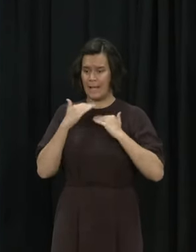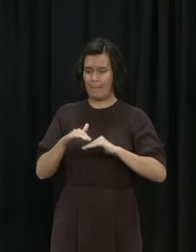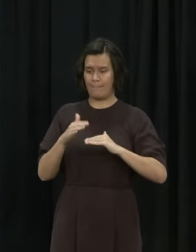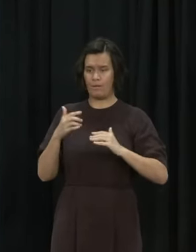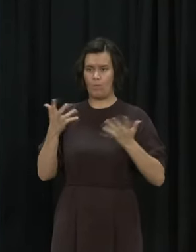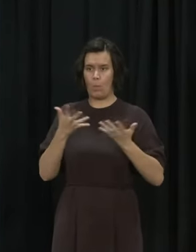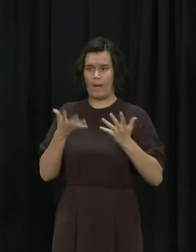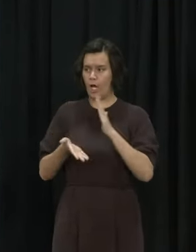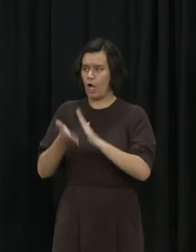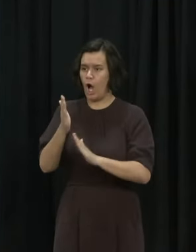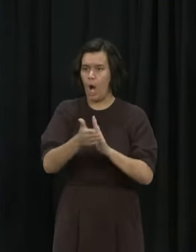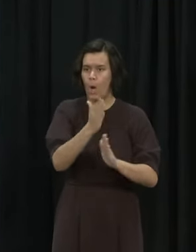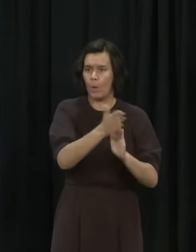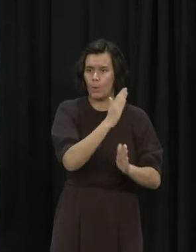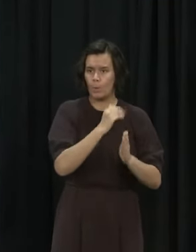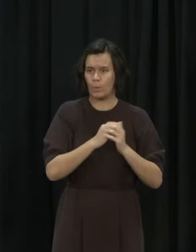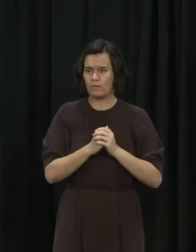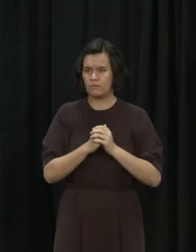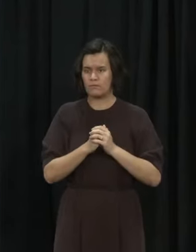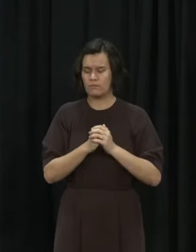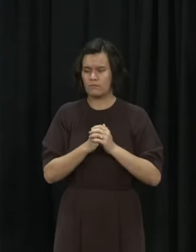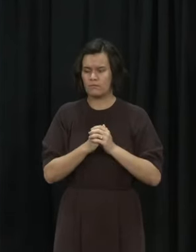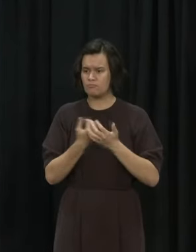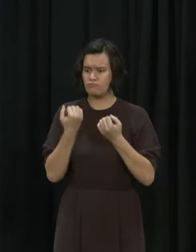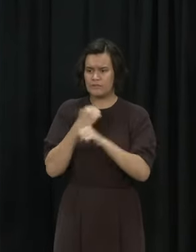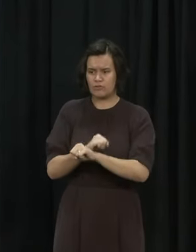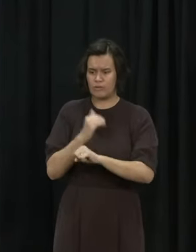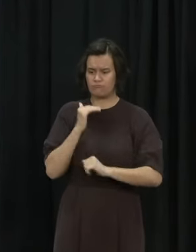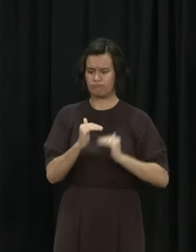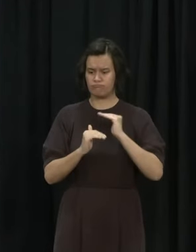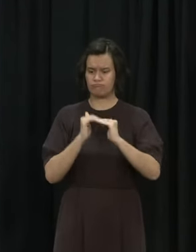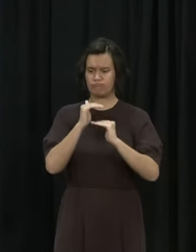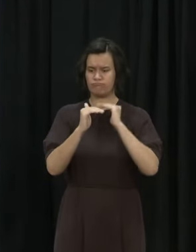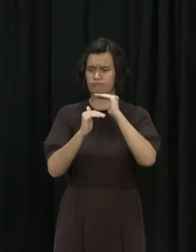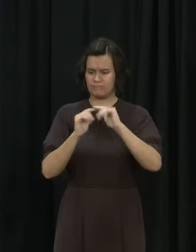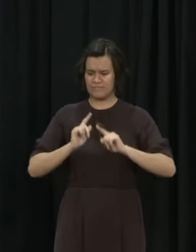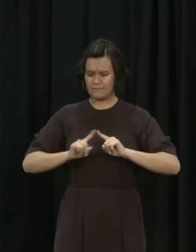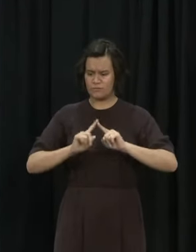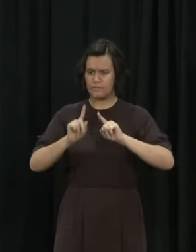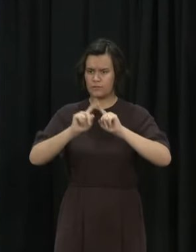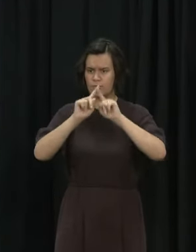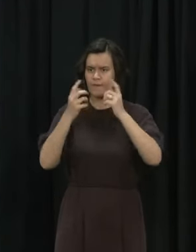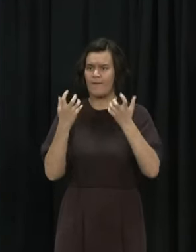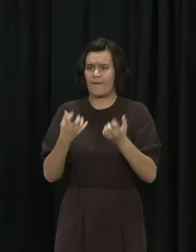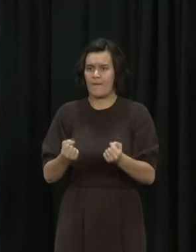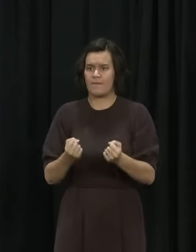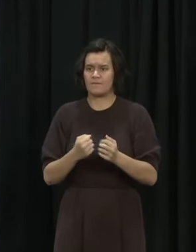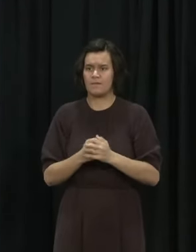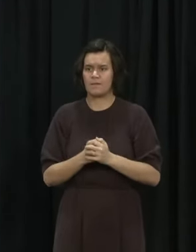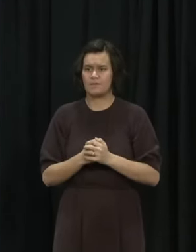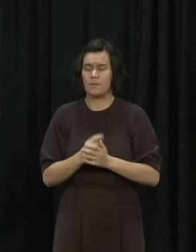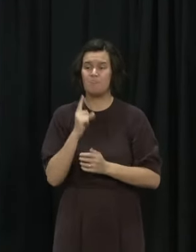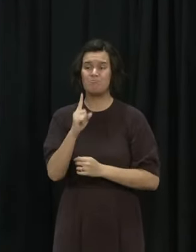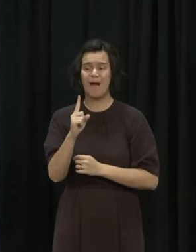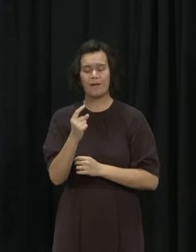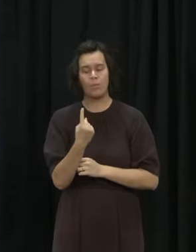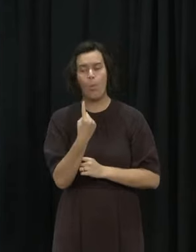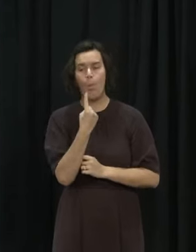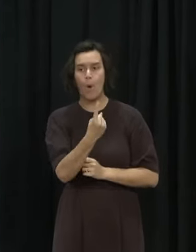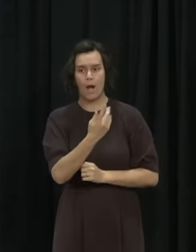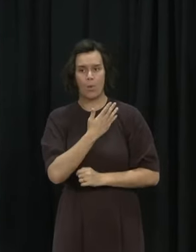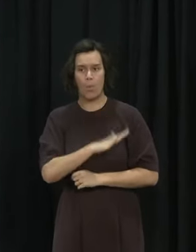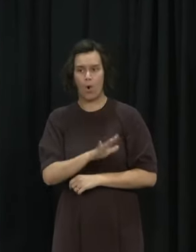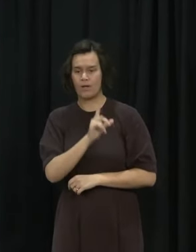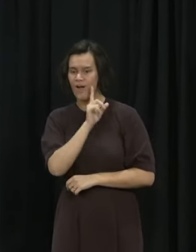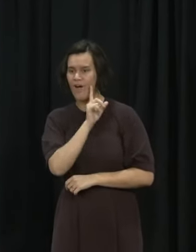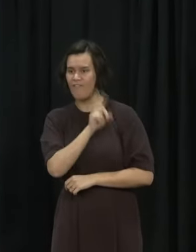and of course you can add, continue to add more layers of protection what we don't necessarily want to do unless we absolutely have to and I'm not saying that at